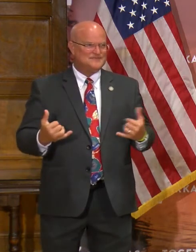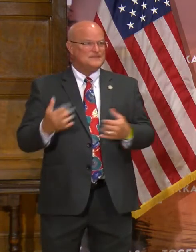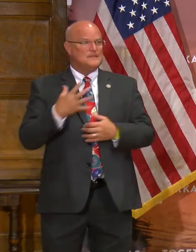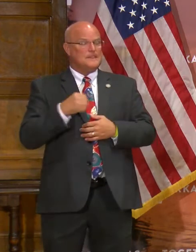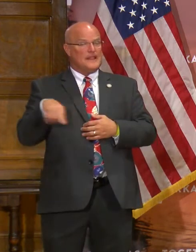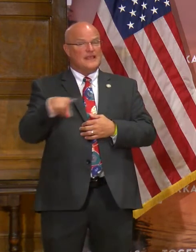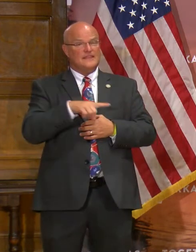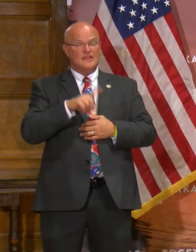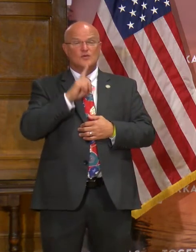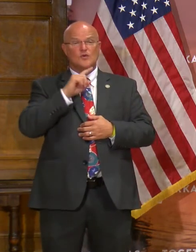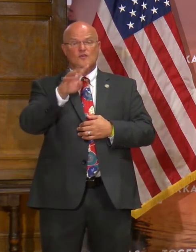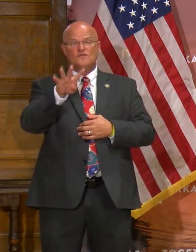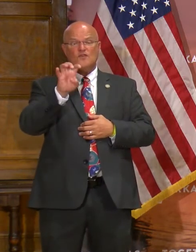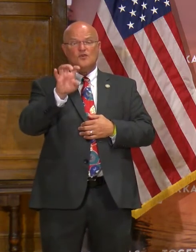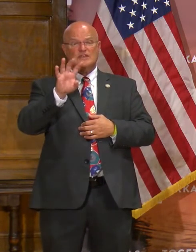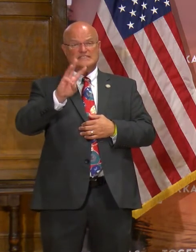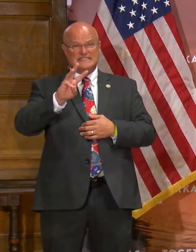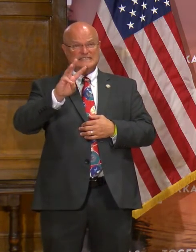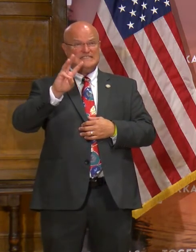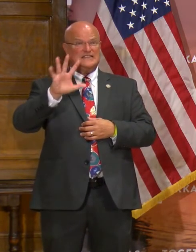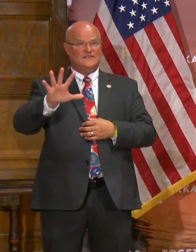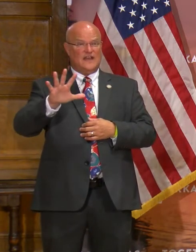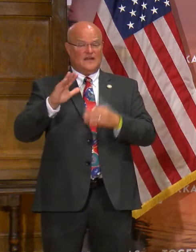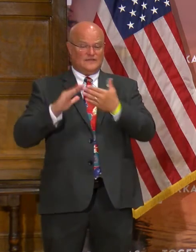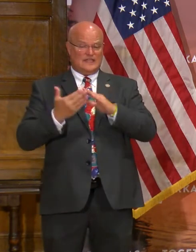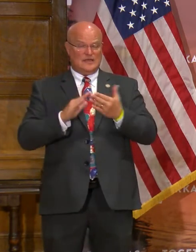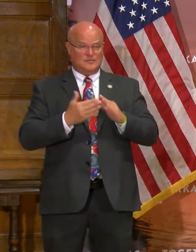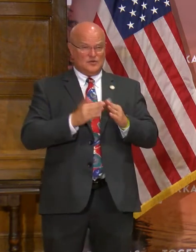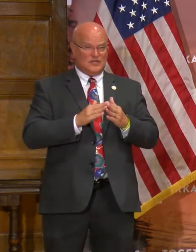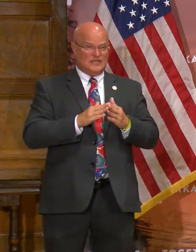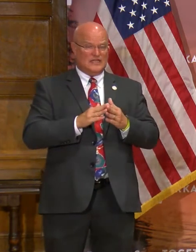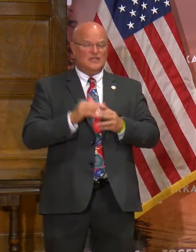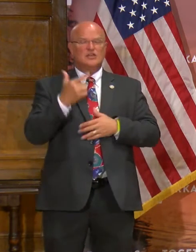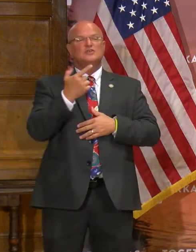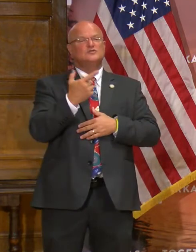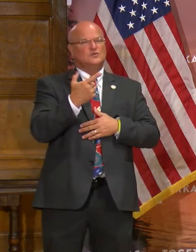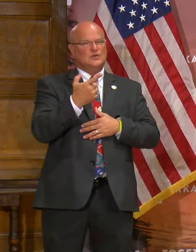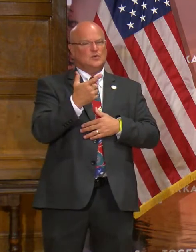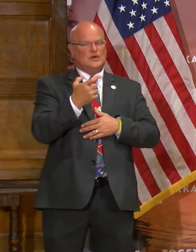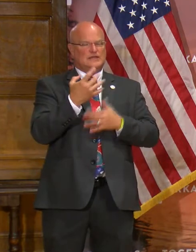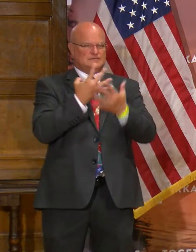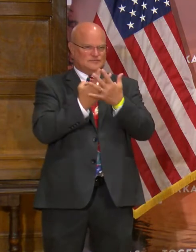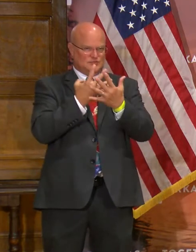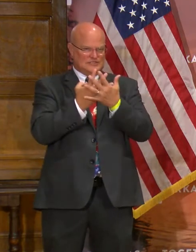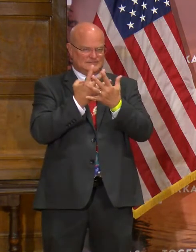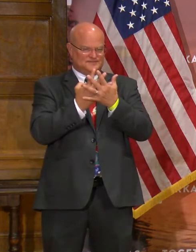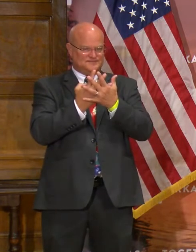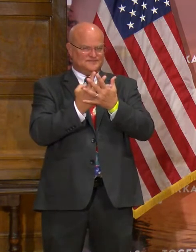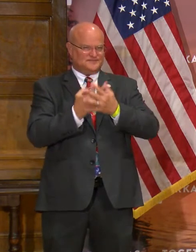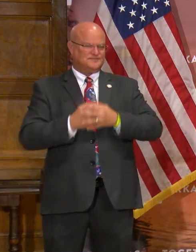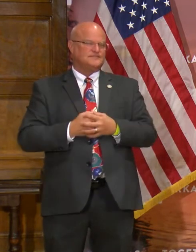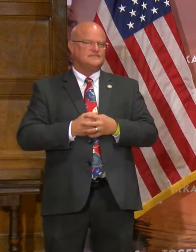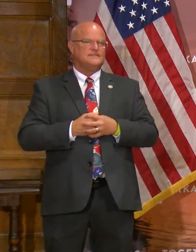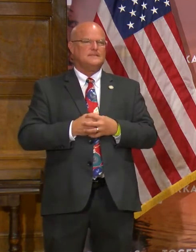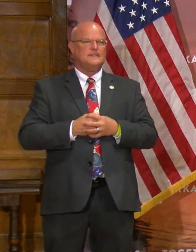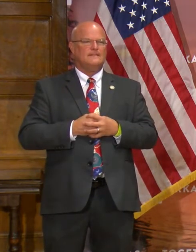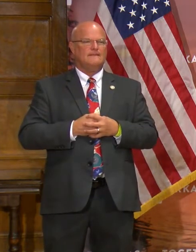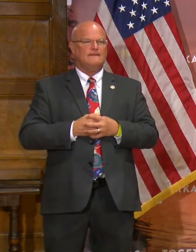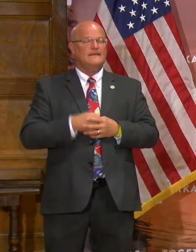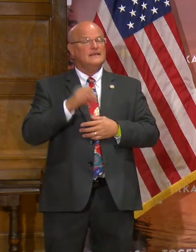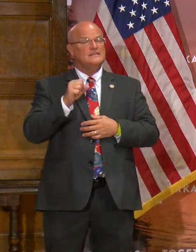there were 465 in the community and 21 are in correctional facilities.